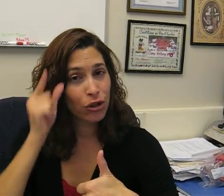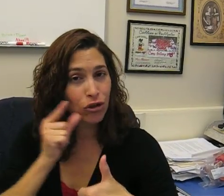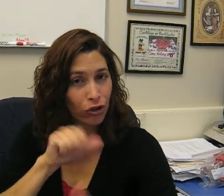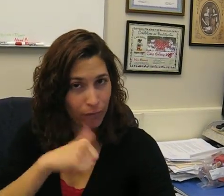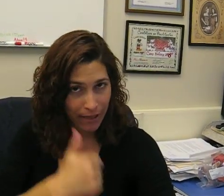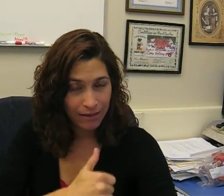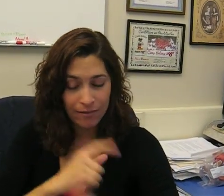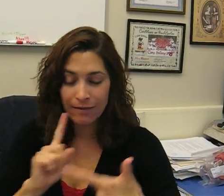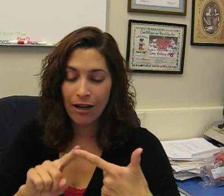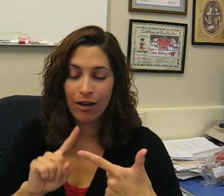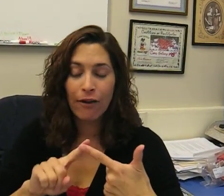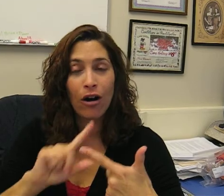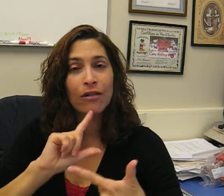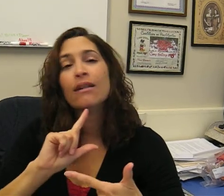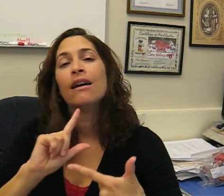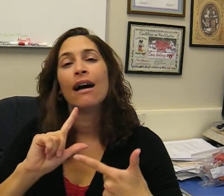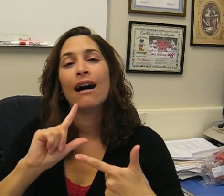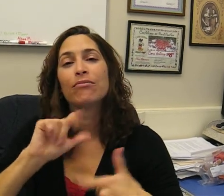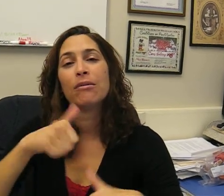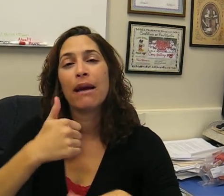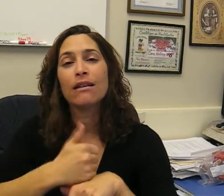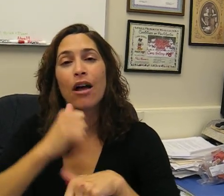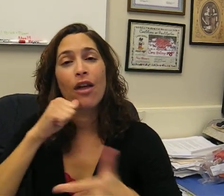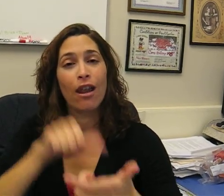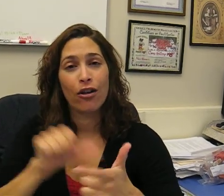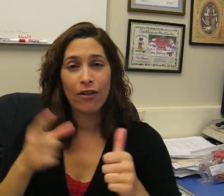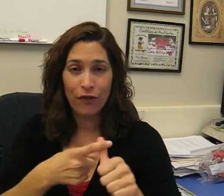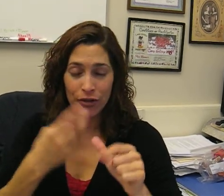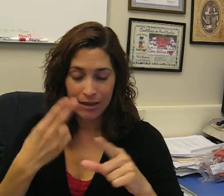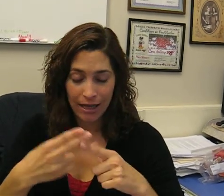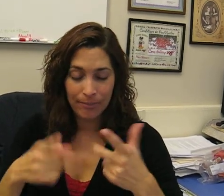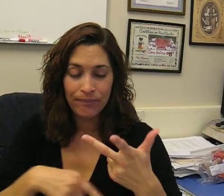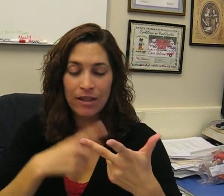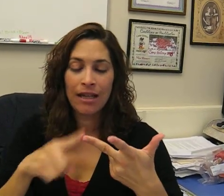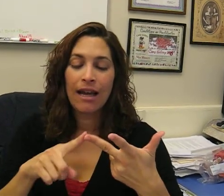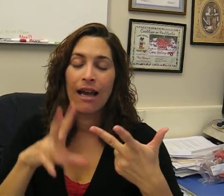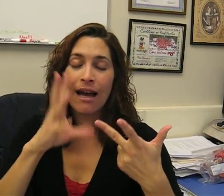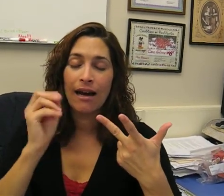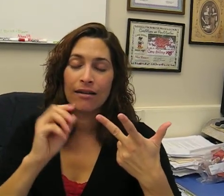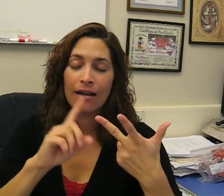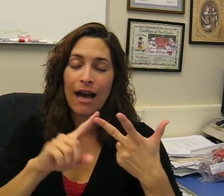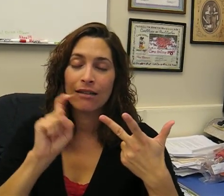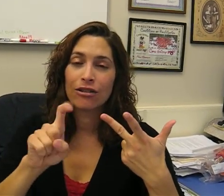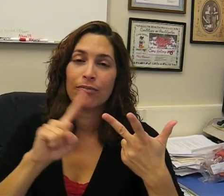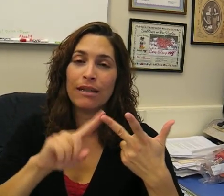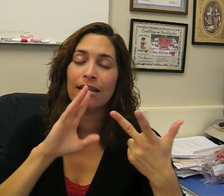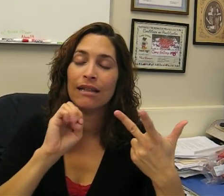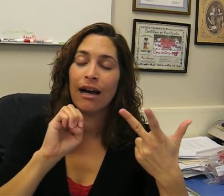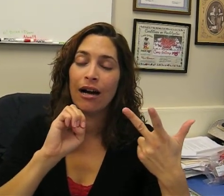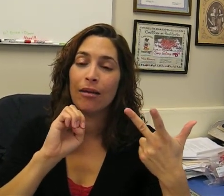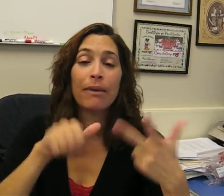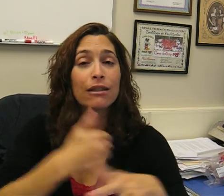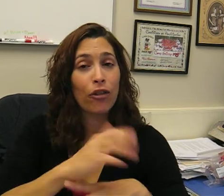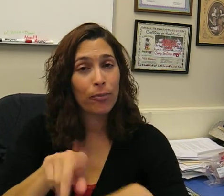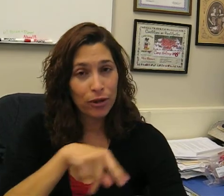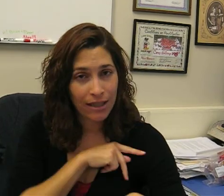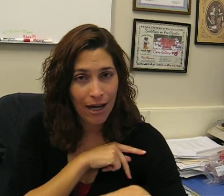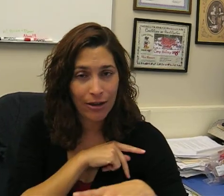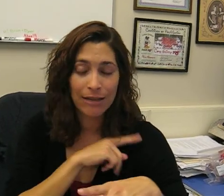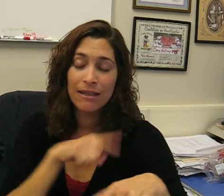be gender based. Second of all, it has to be based on the letter of the first name. And it has to be based on the personality. But